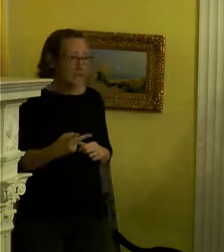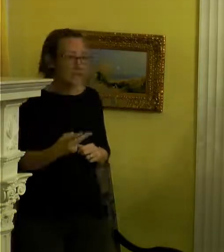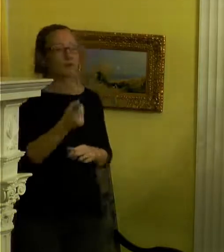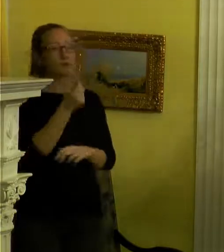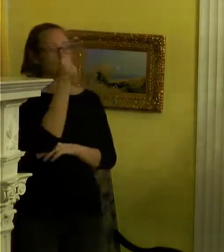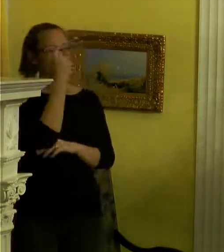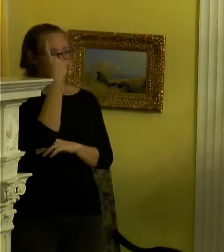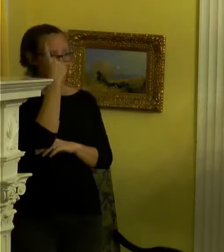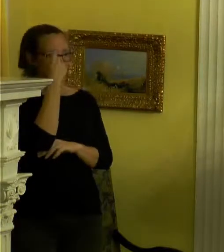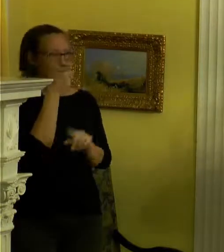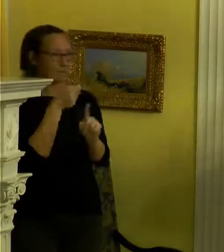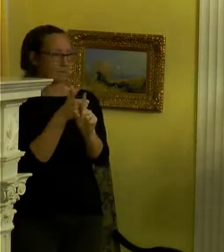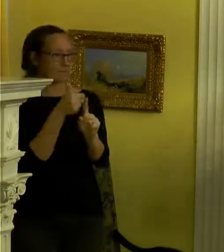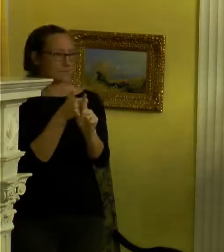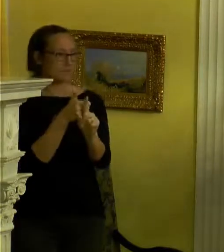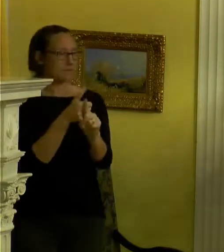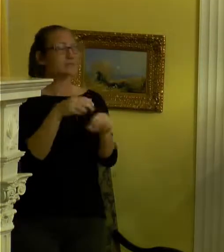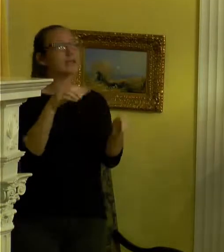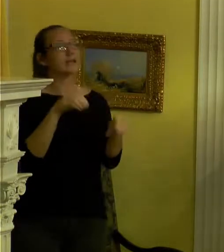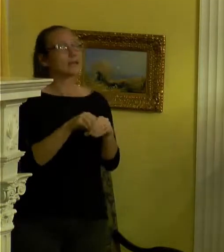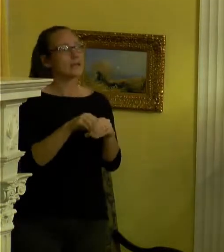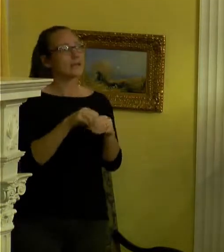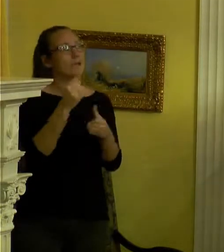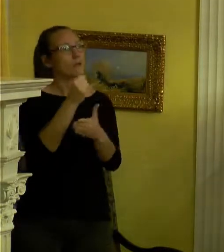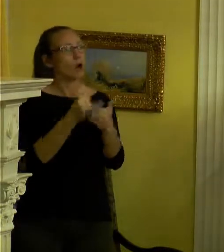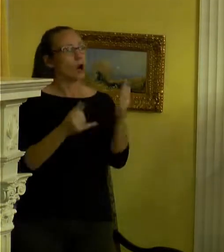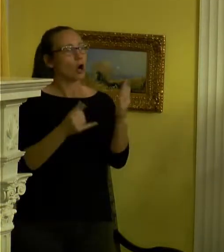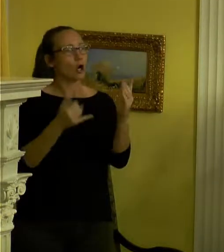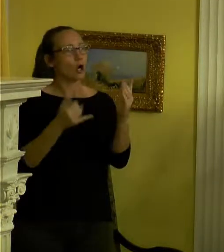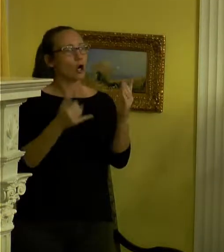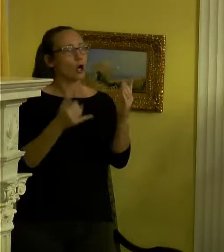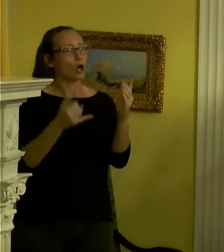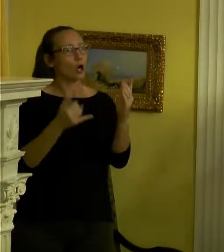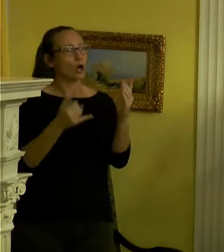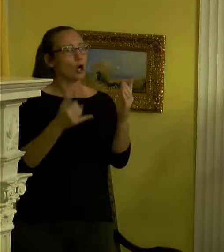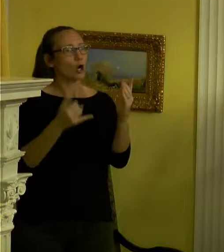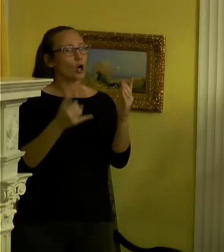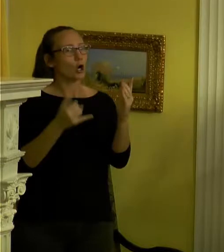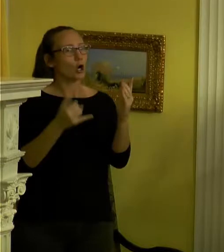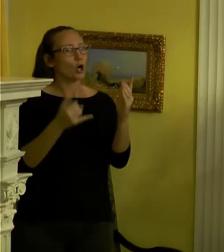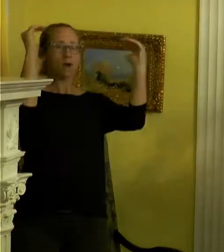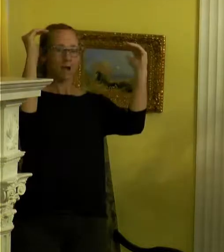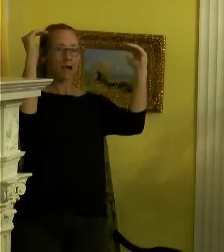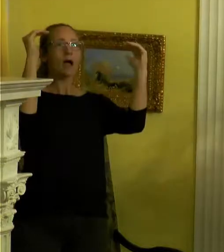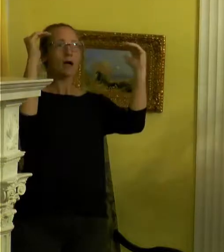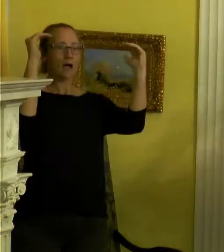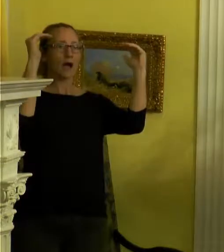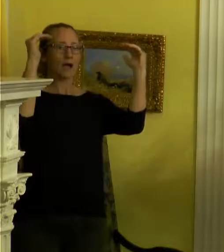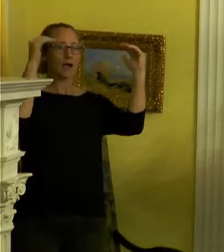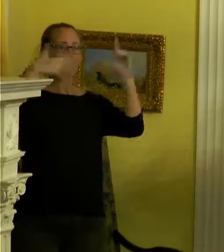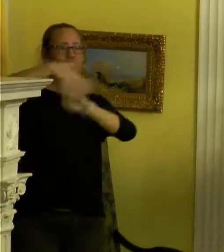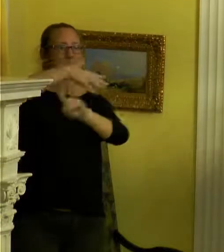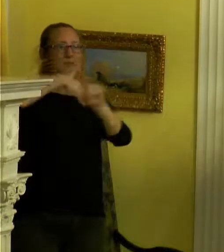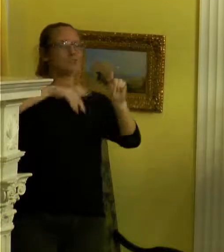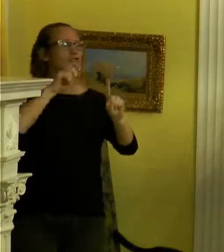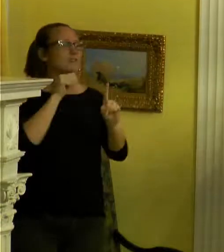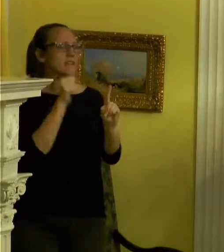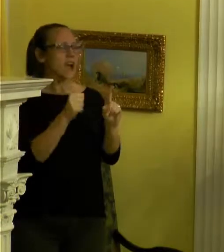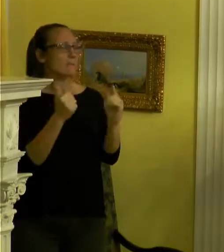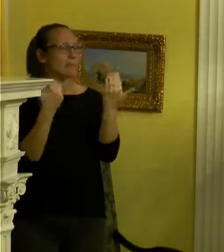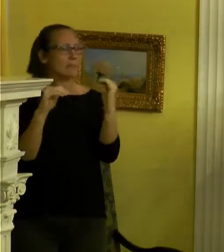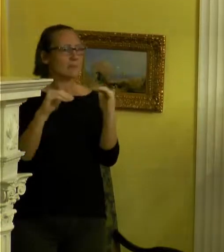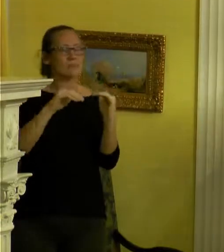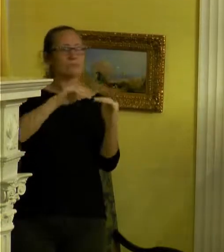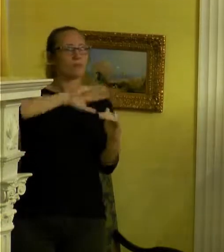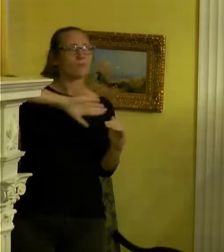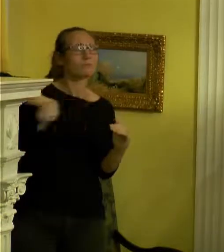themselves in fine art spaces. In these sort of like high, you know, spaces. We shouldn't be eliminated from it.